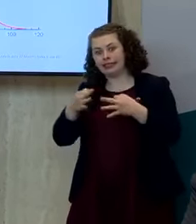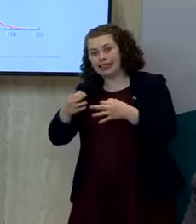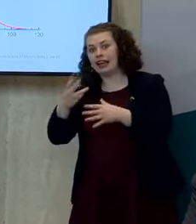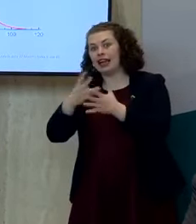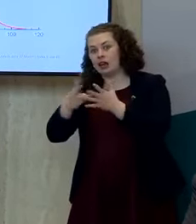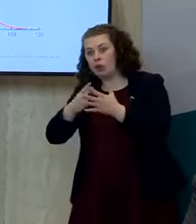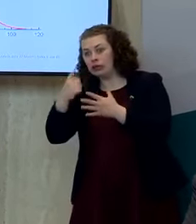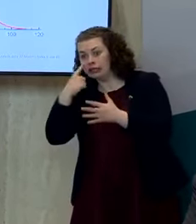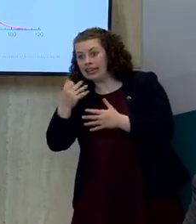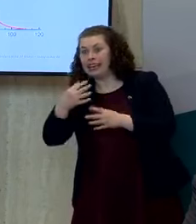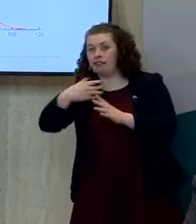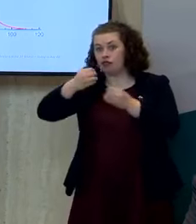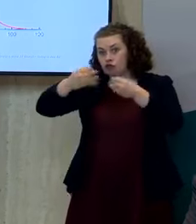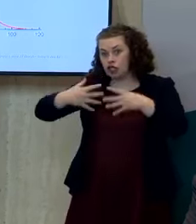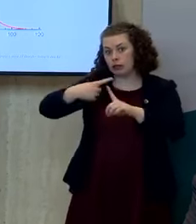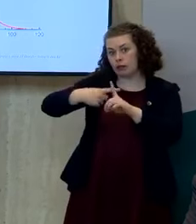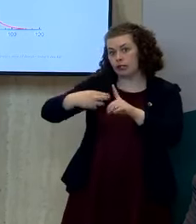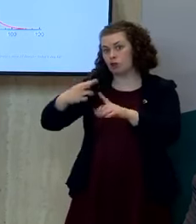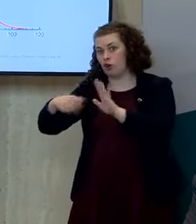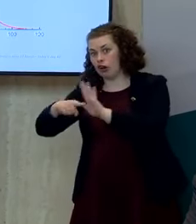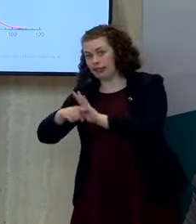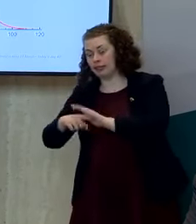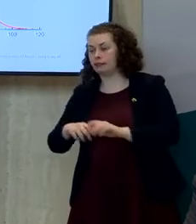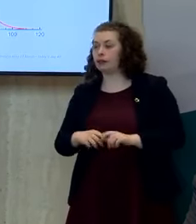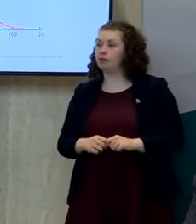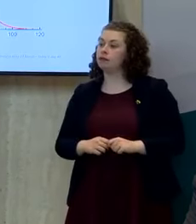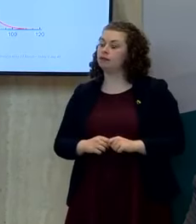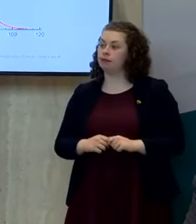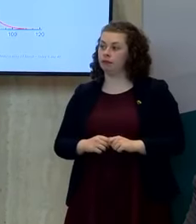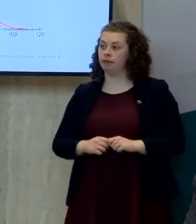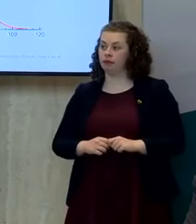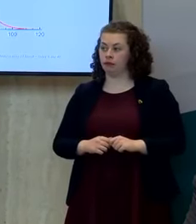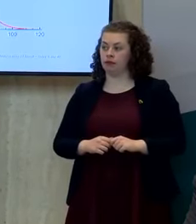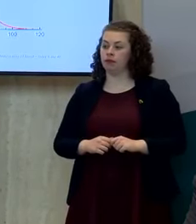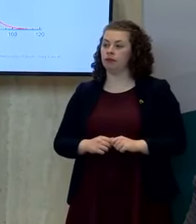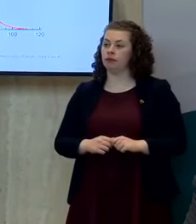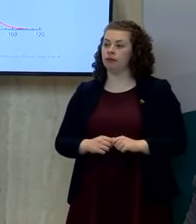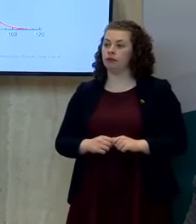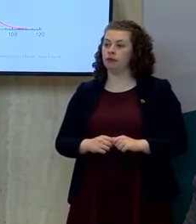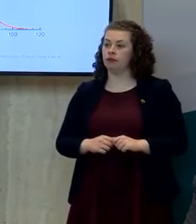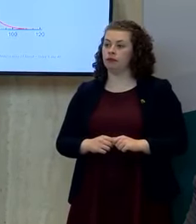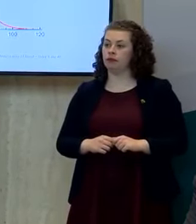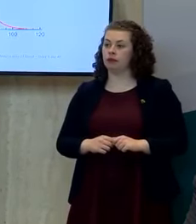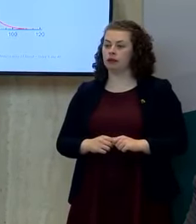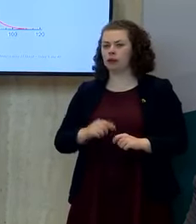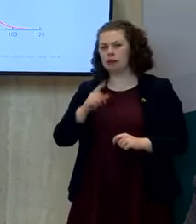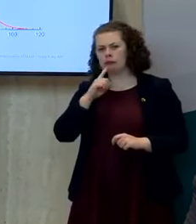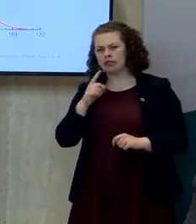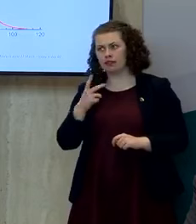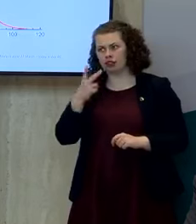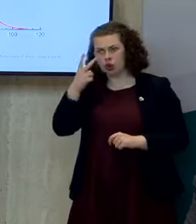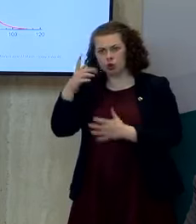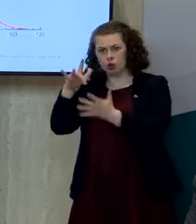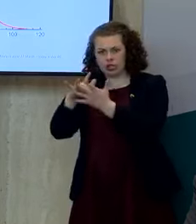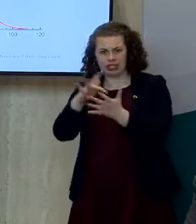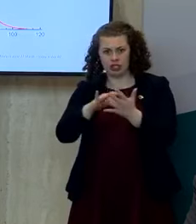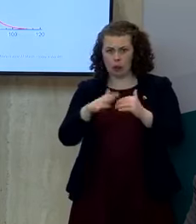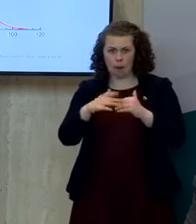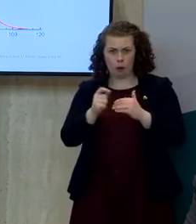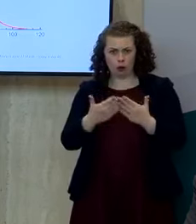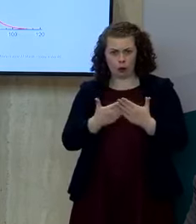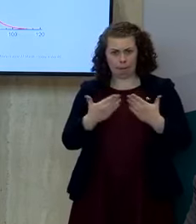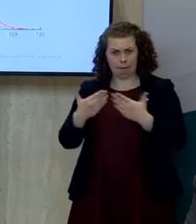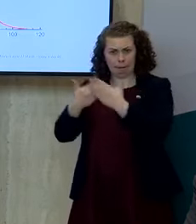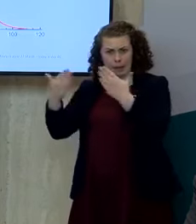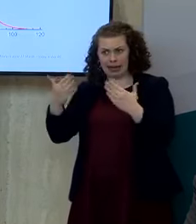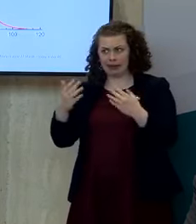okay but there would be some uh i suppose public concern that you know these were designated as the largest testing centers in the country looking for acting if